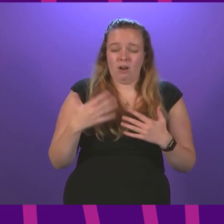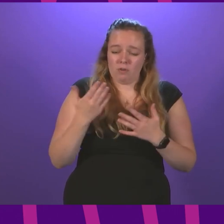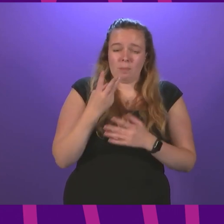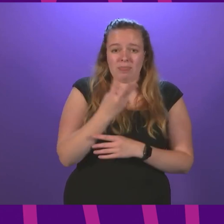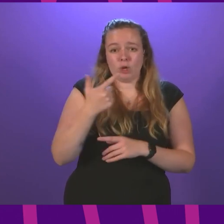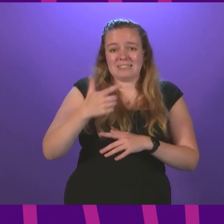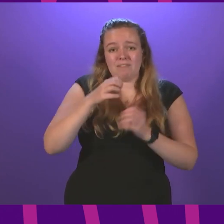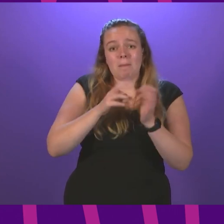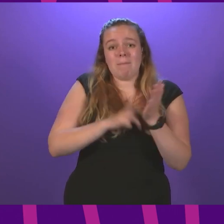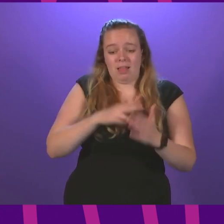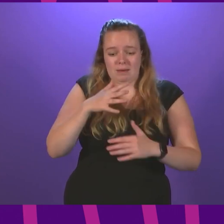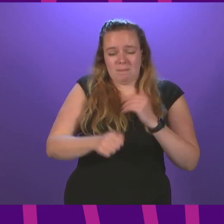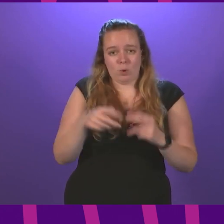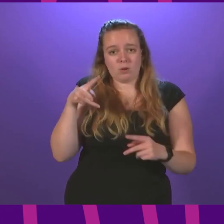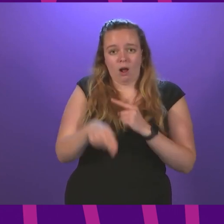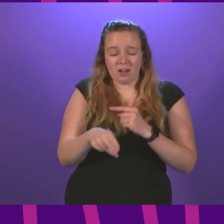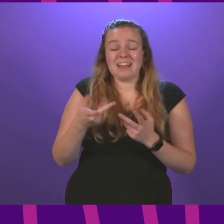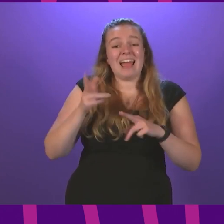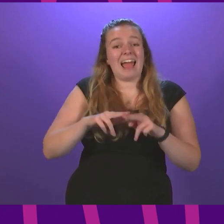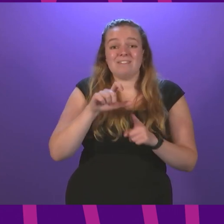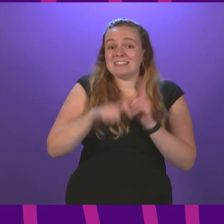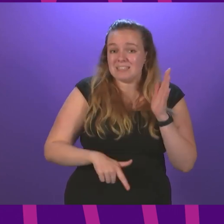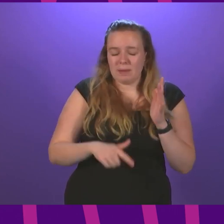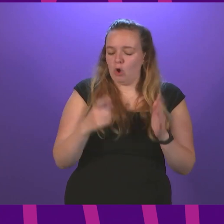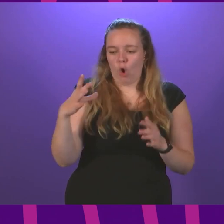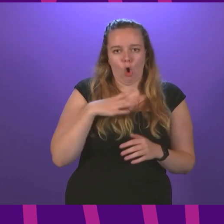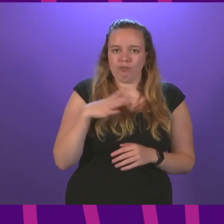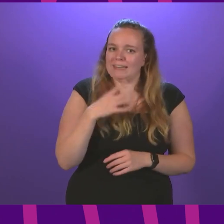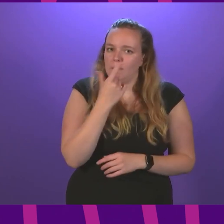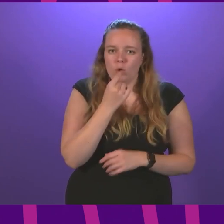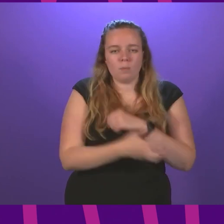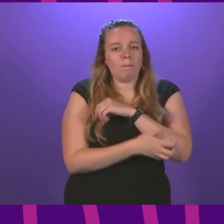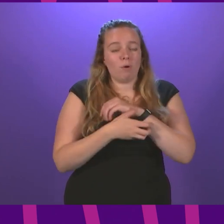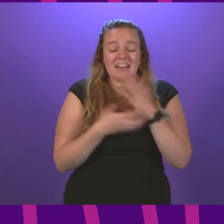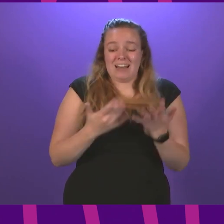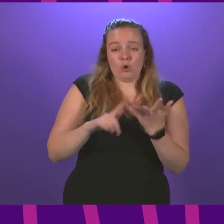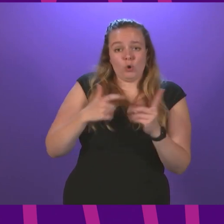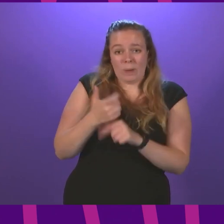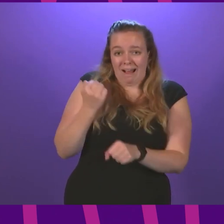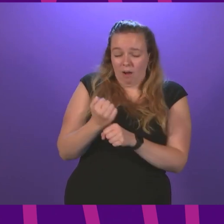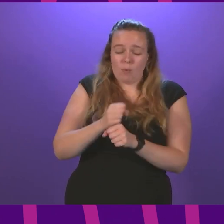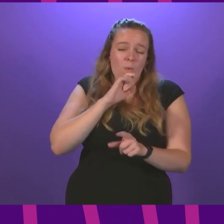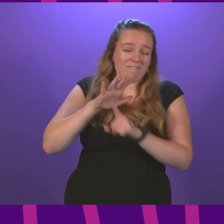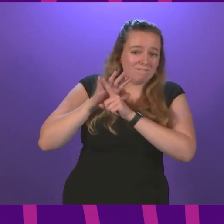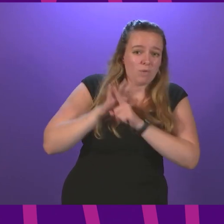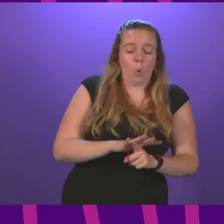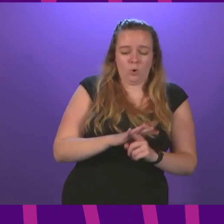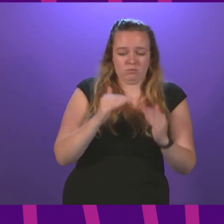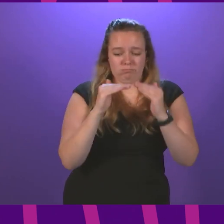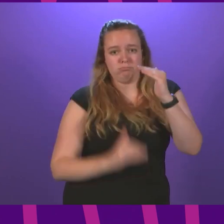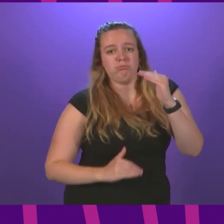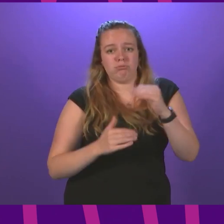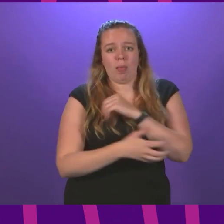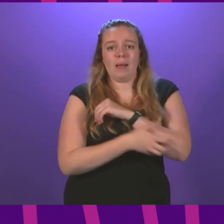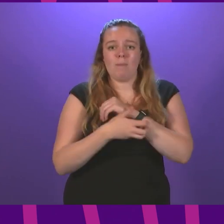in cuts. If they have a disability, they are already more likely to be in poverty. Now the UK government will be forcing them deeper below the poverty